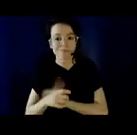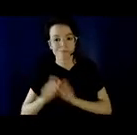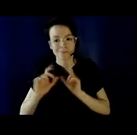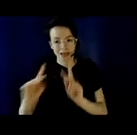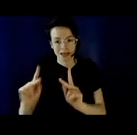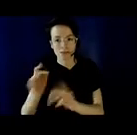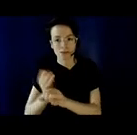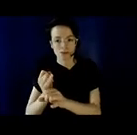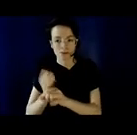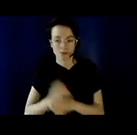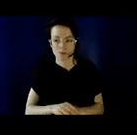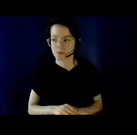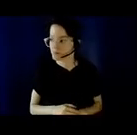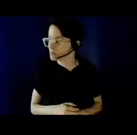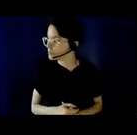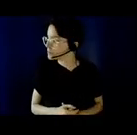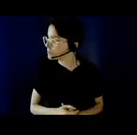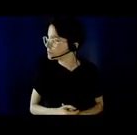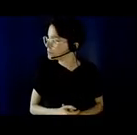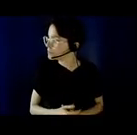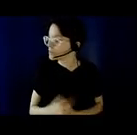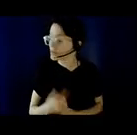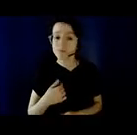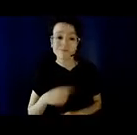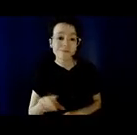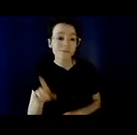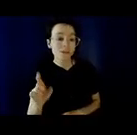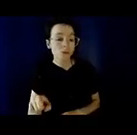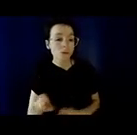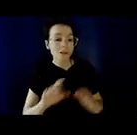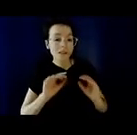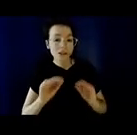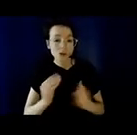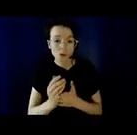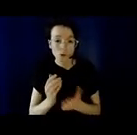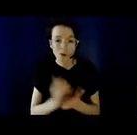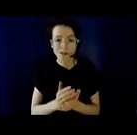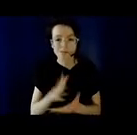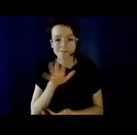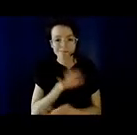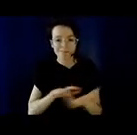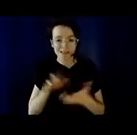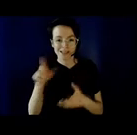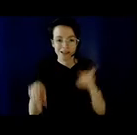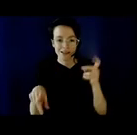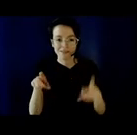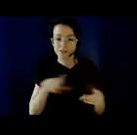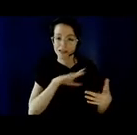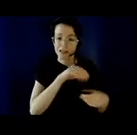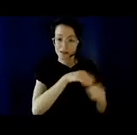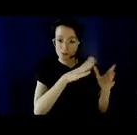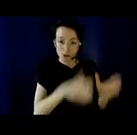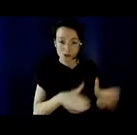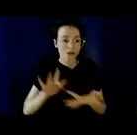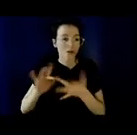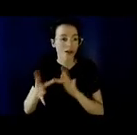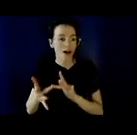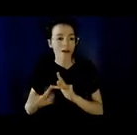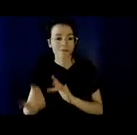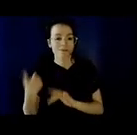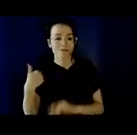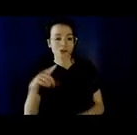I was supposed to teach a course, with a mixture of in-person and online activities, for term 2 of the 2021 winter session.